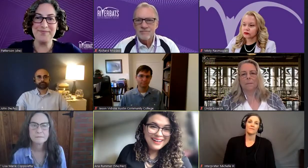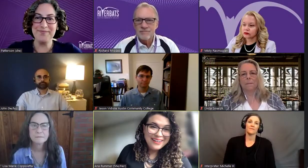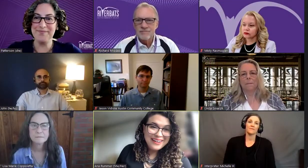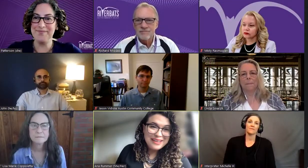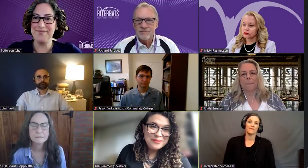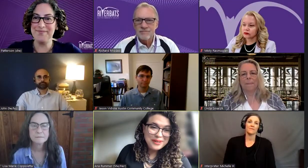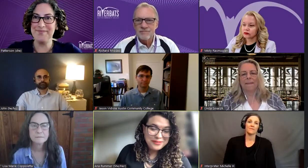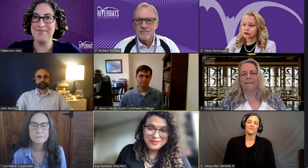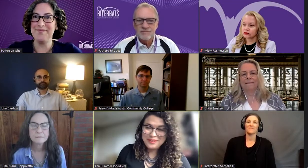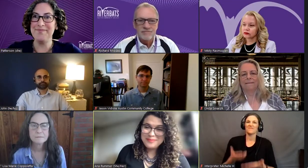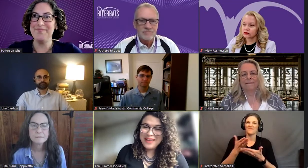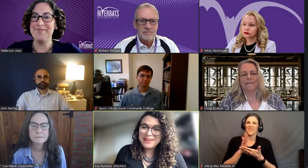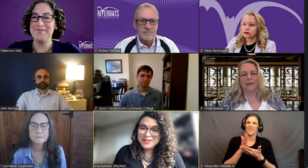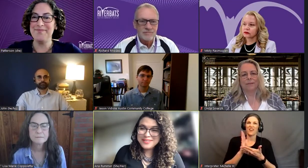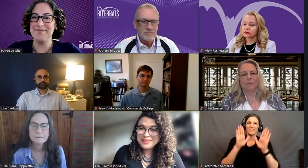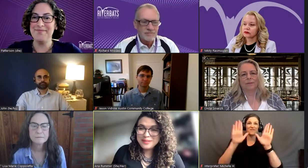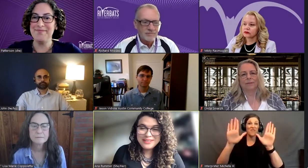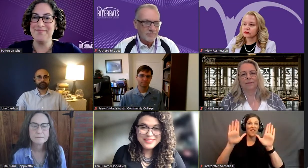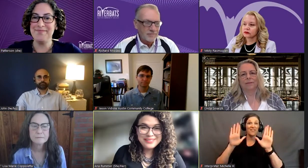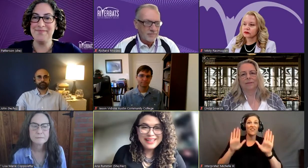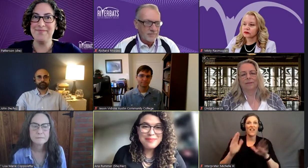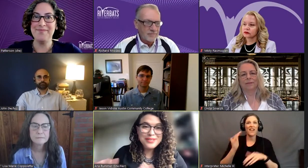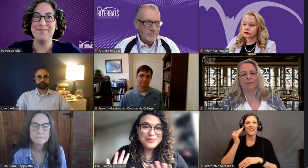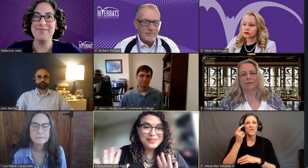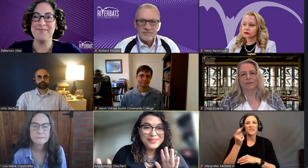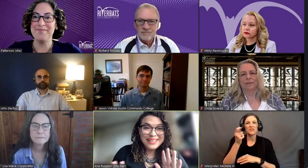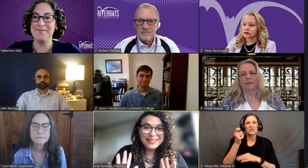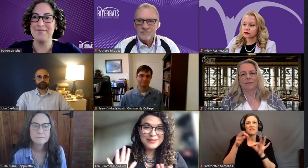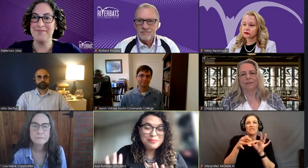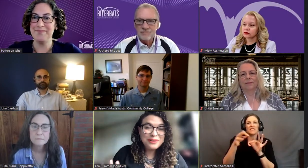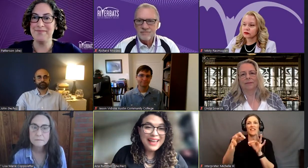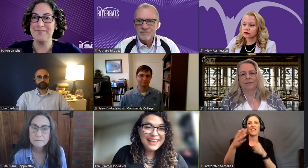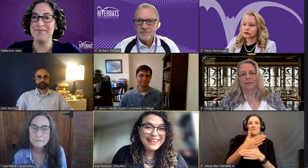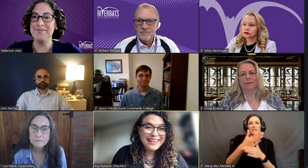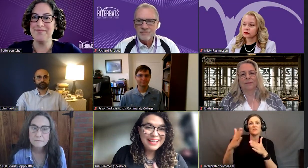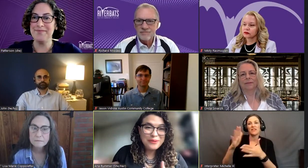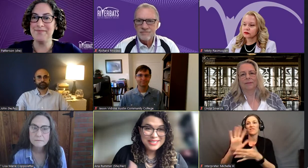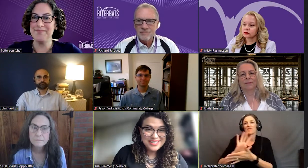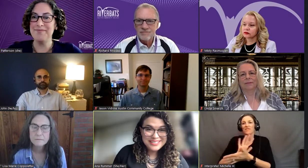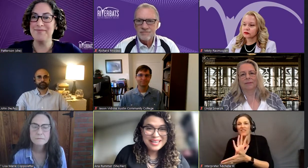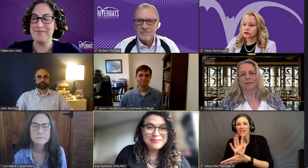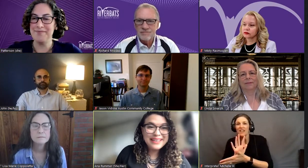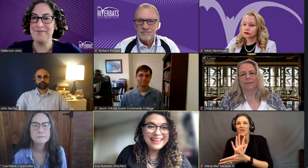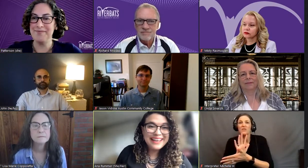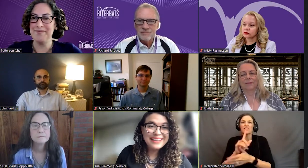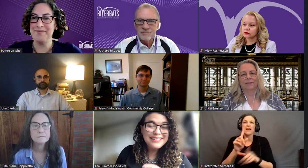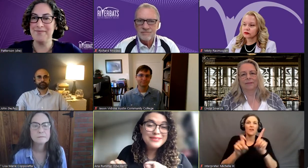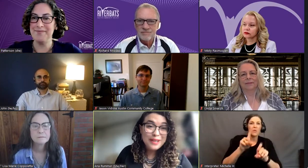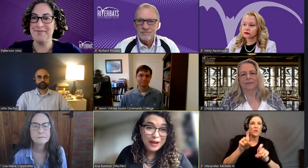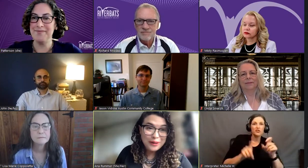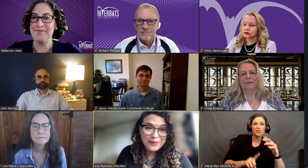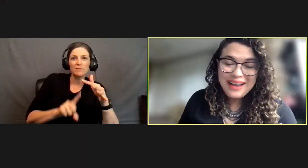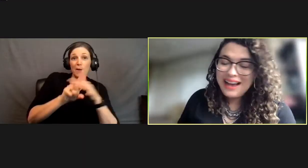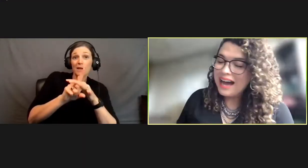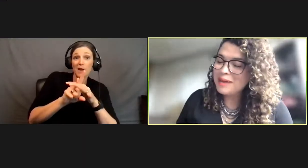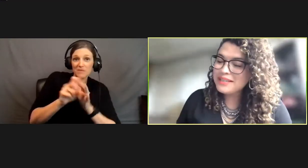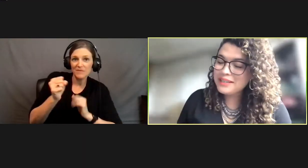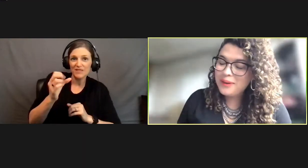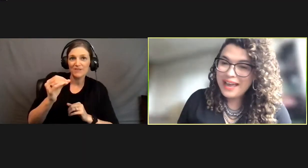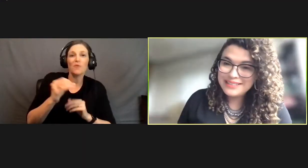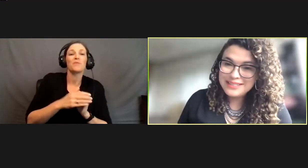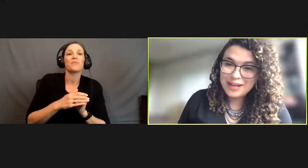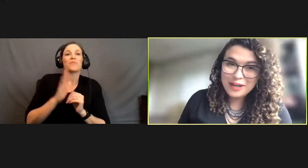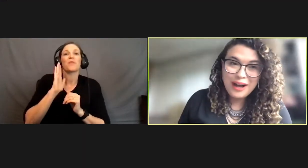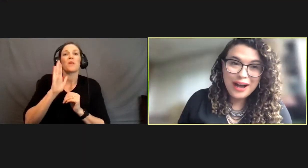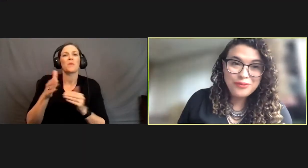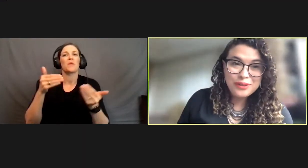All right, wonderful. I know there's a little bit of a delay between videos playing and questions coming in. So I'm going to